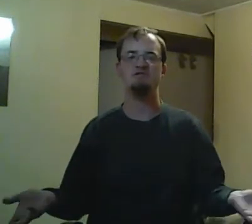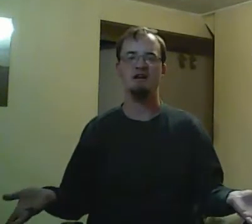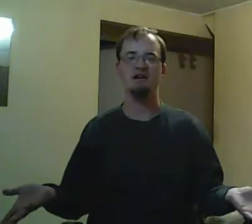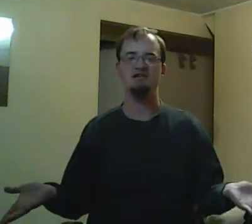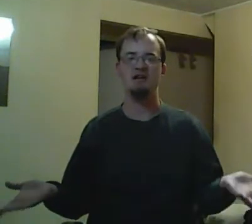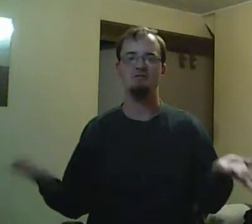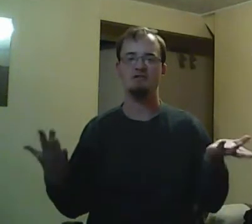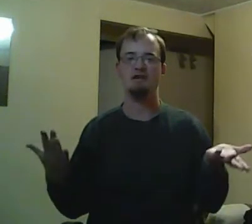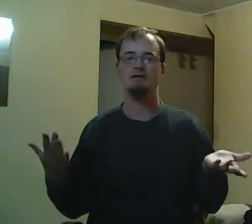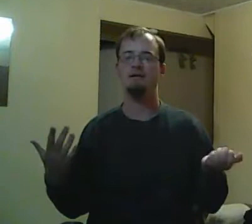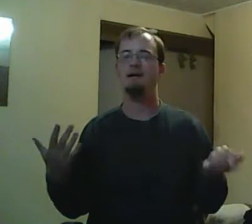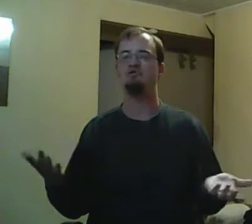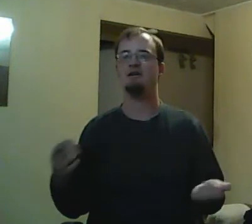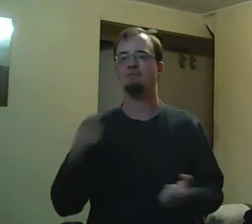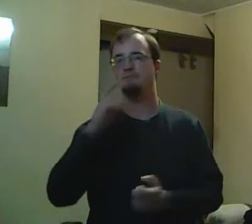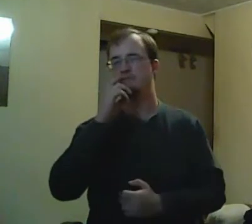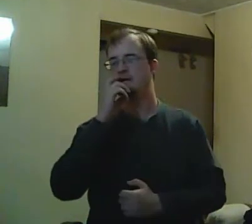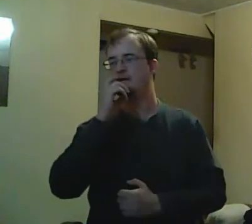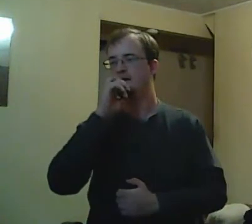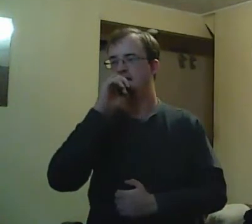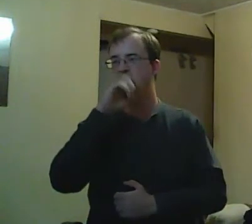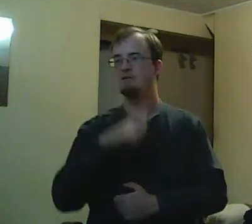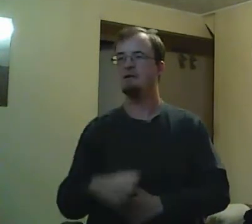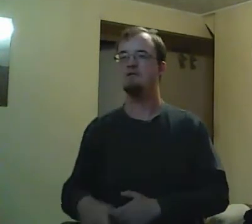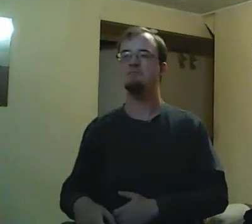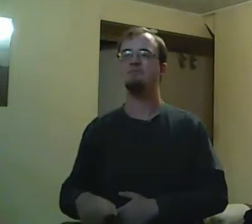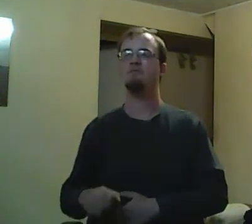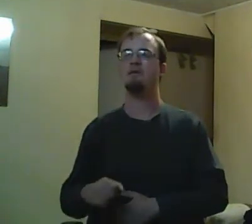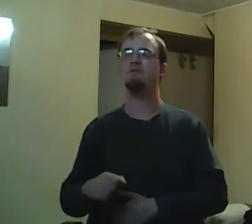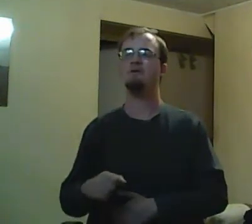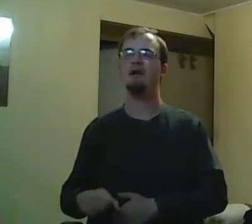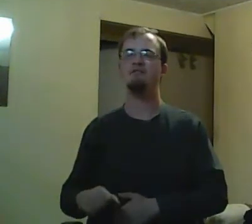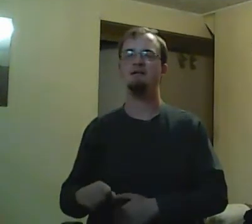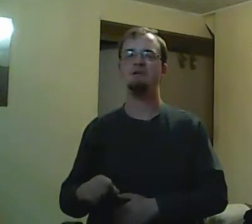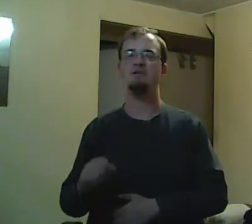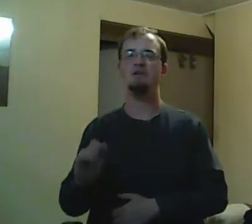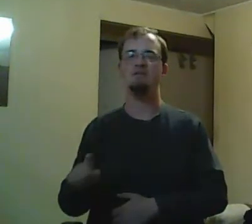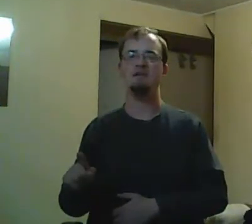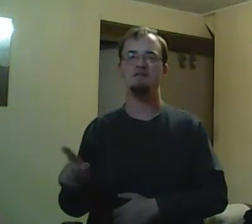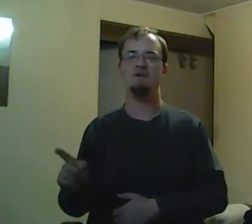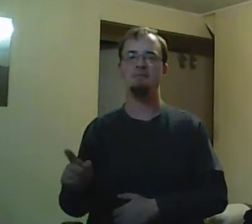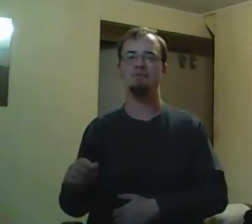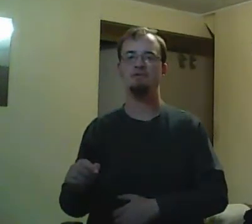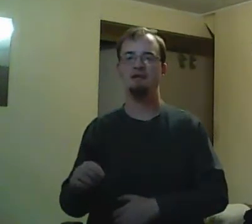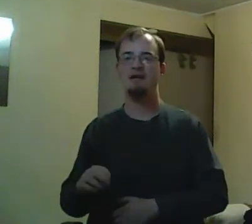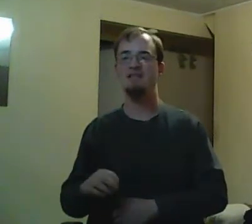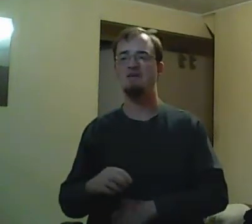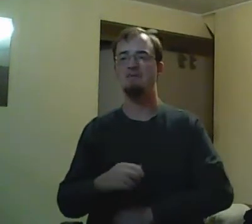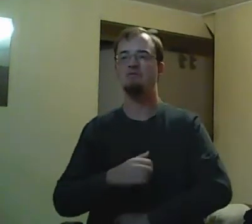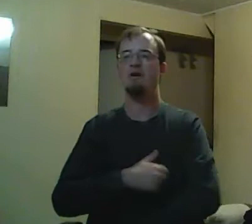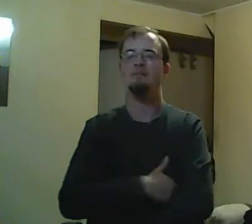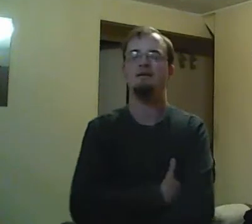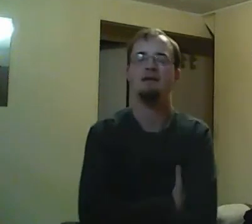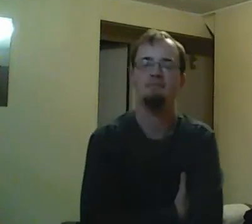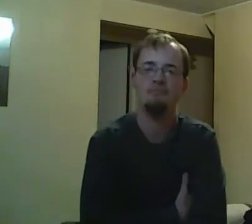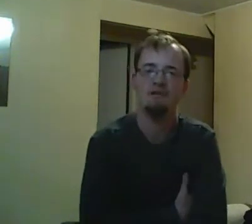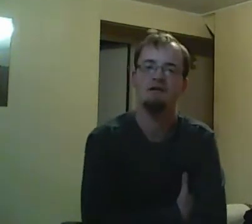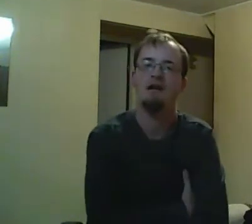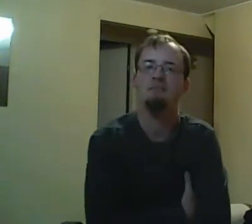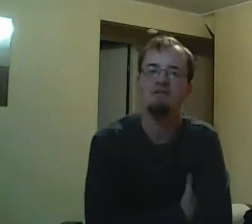And it seems like everyone at the school and her parents want to step on eggshells around her. The more I